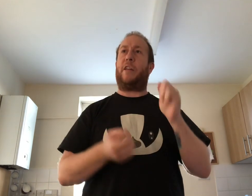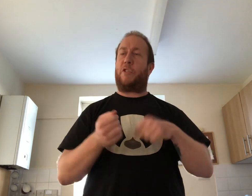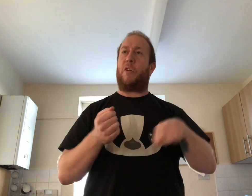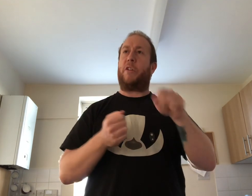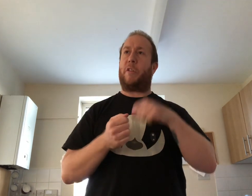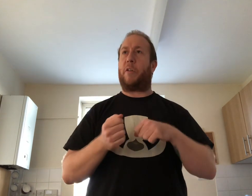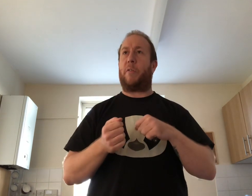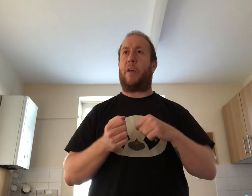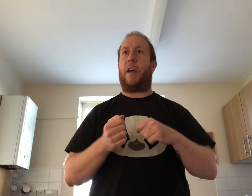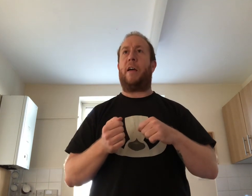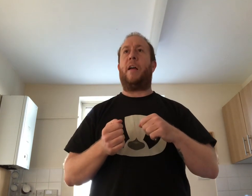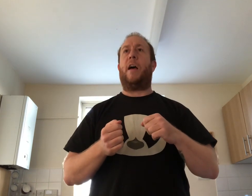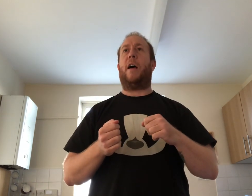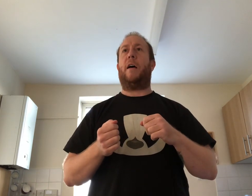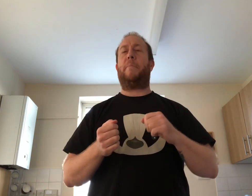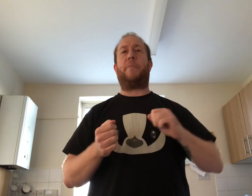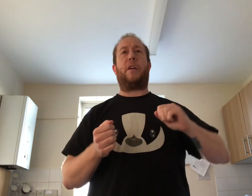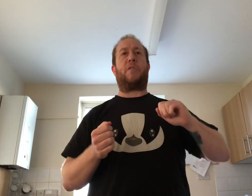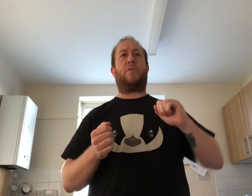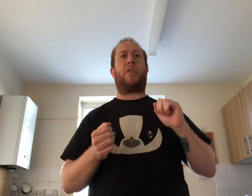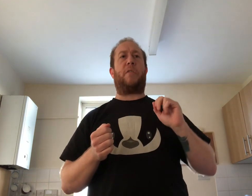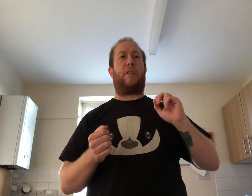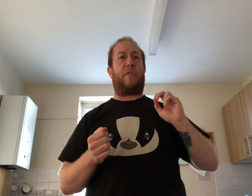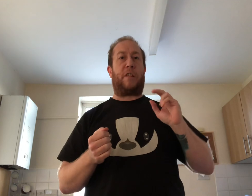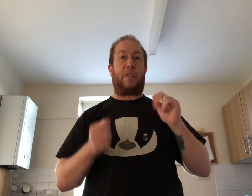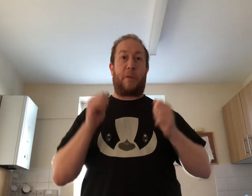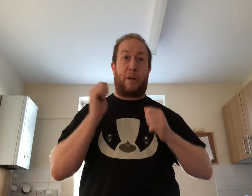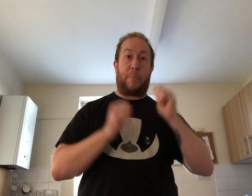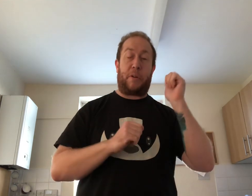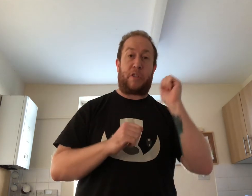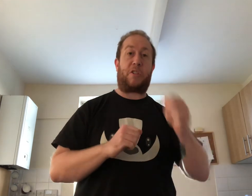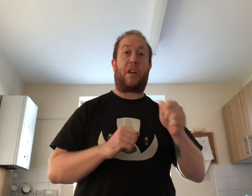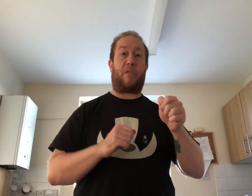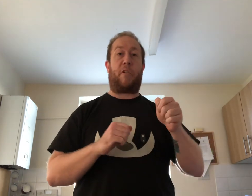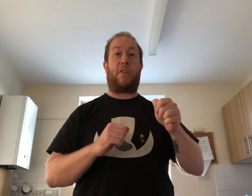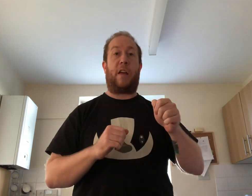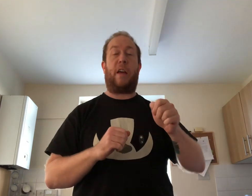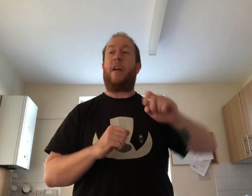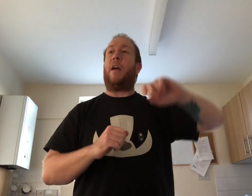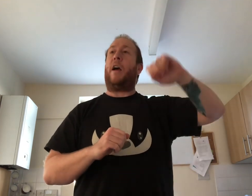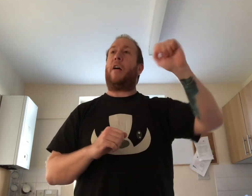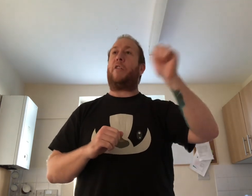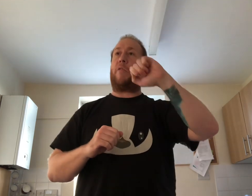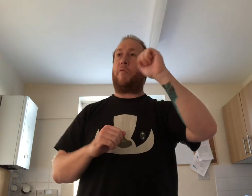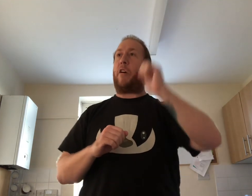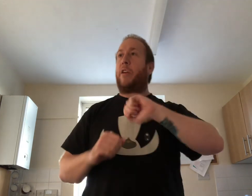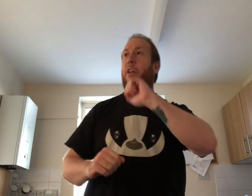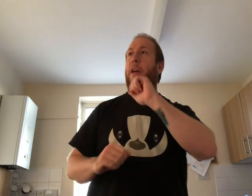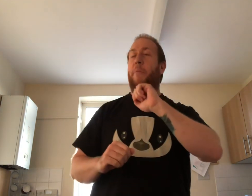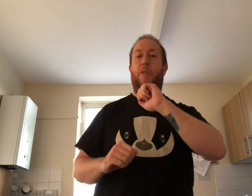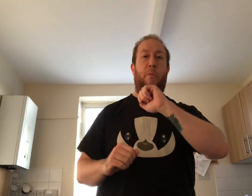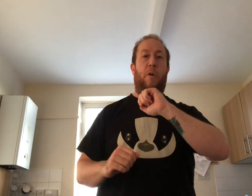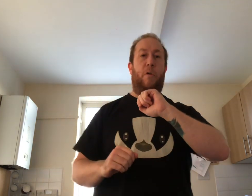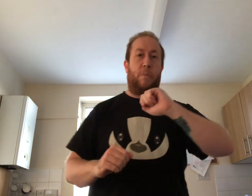enjoyed doing all that there's also different things where you can put a sticker on there and you can write your name on the wall